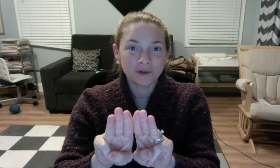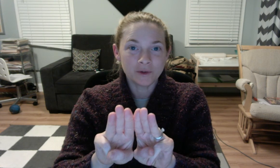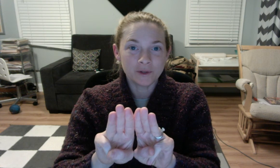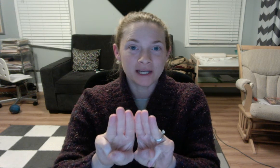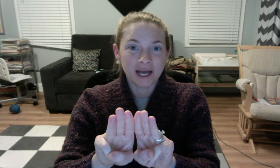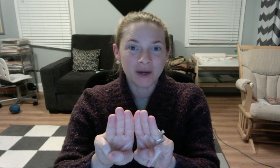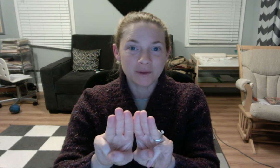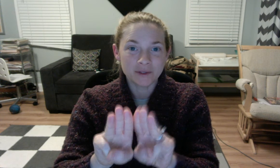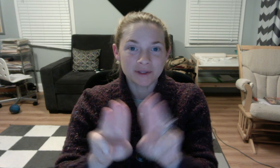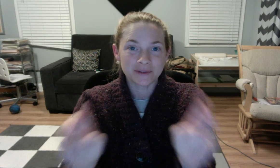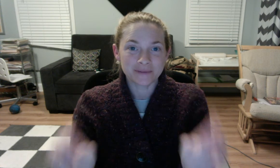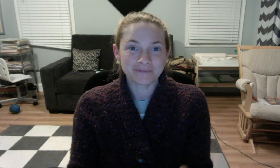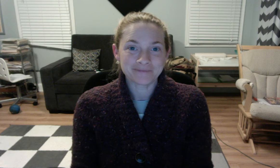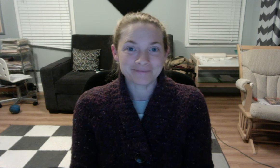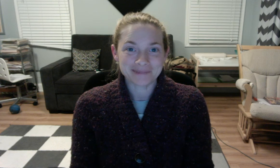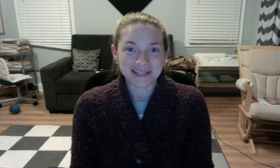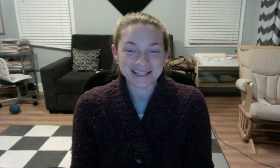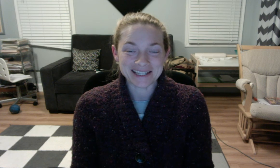ounce. And that's it.